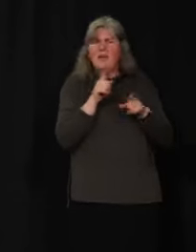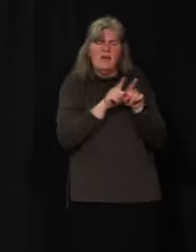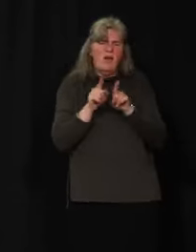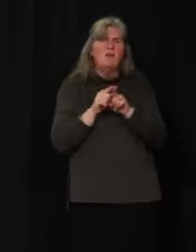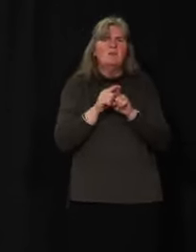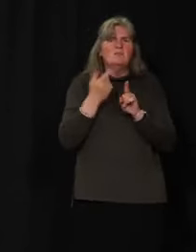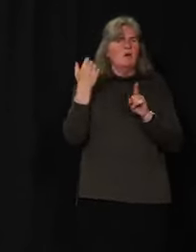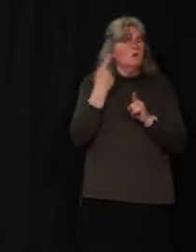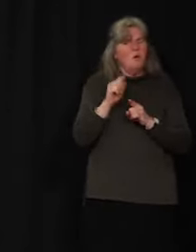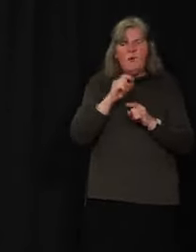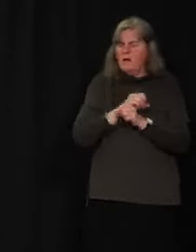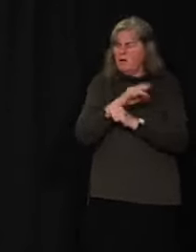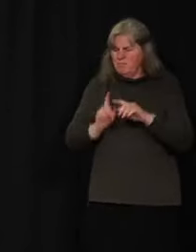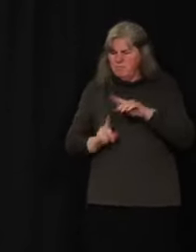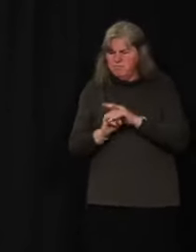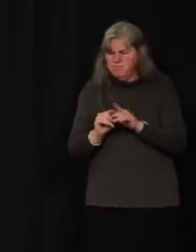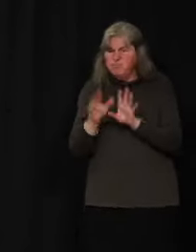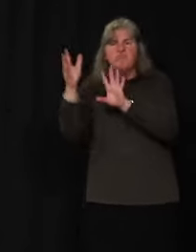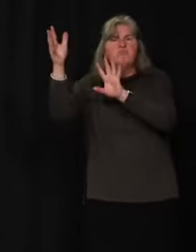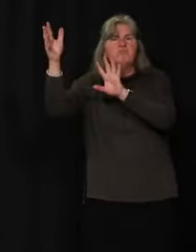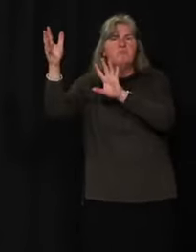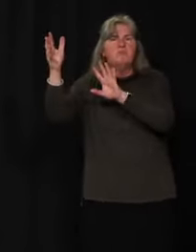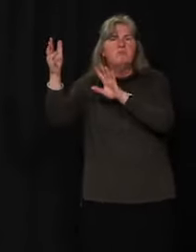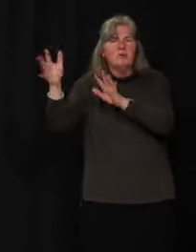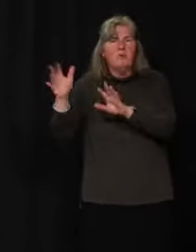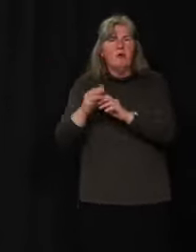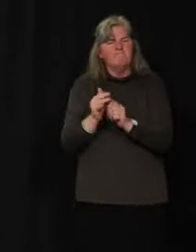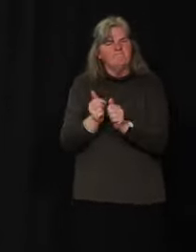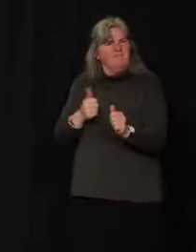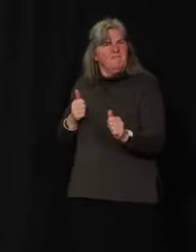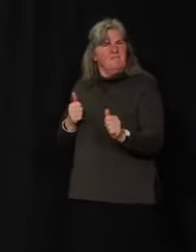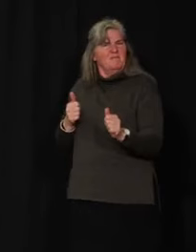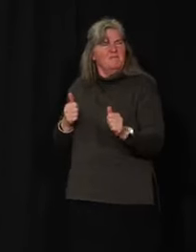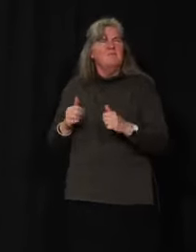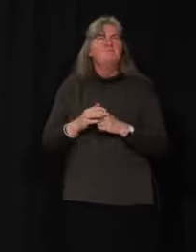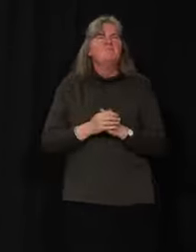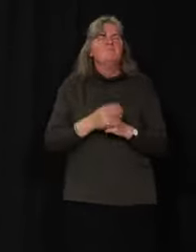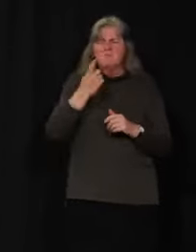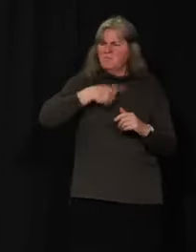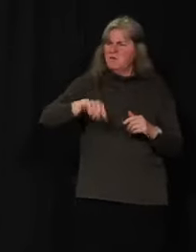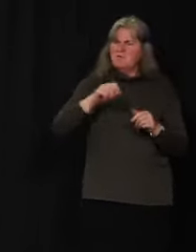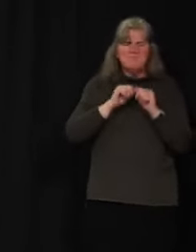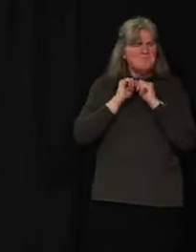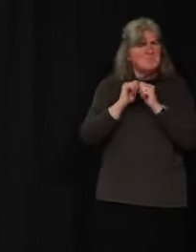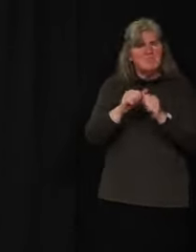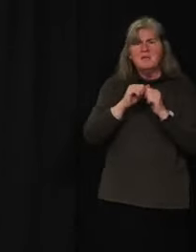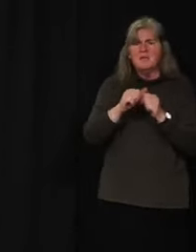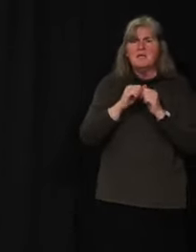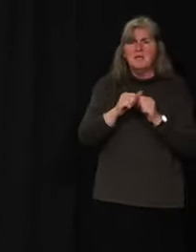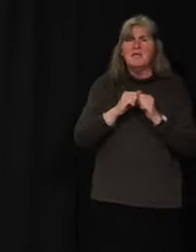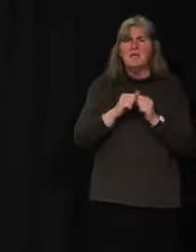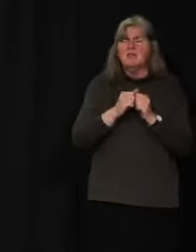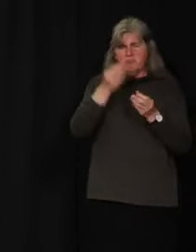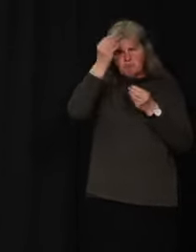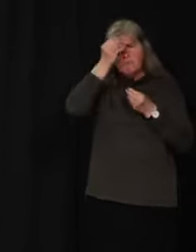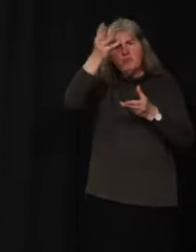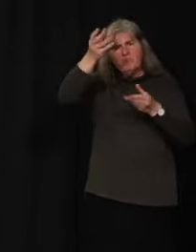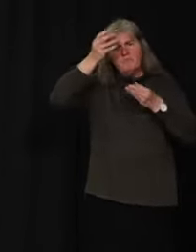local wave of this virus. As always, we will continue to provide updates as we move forward.